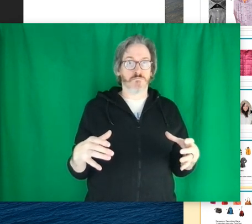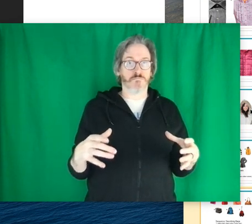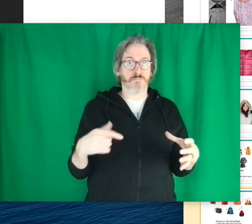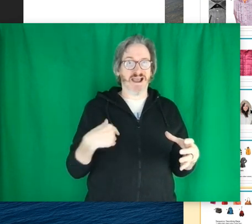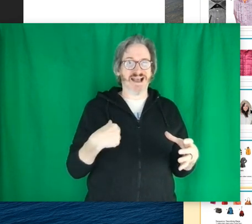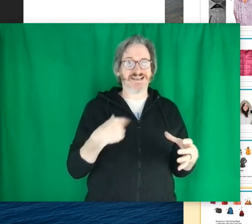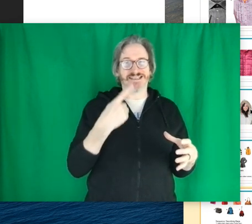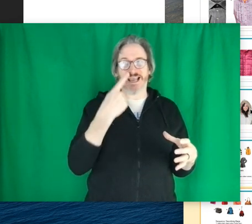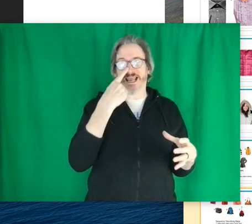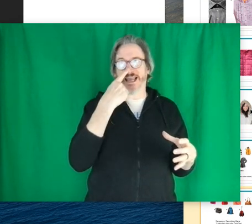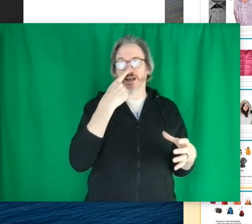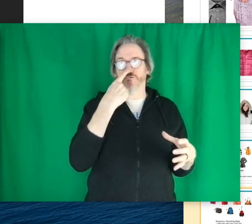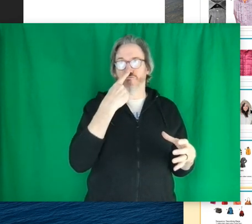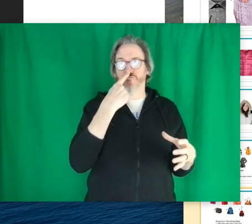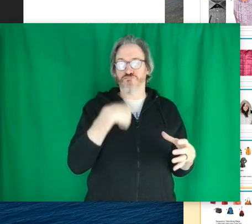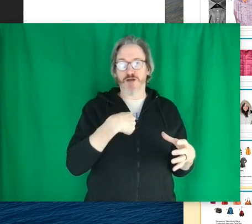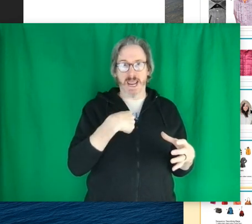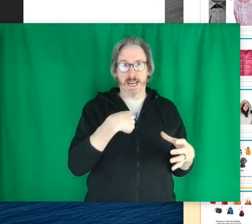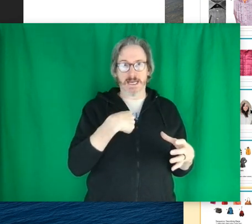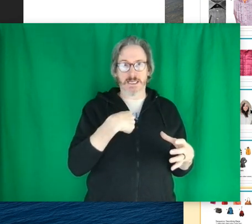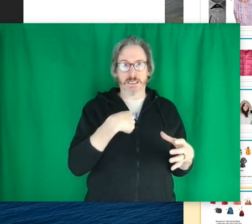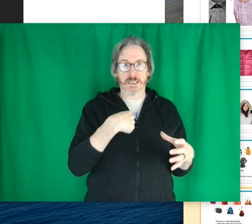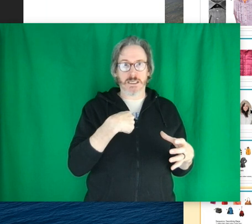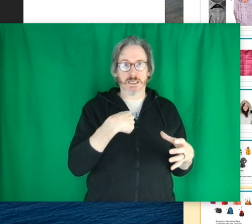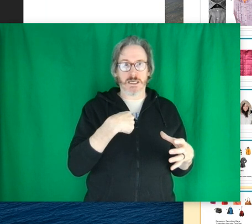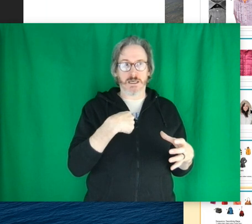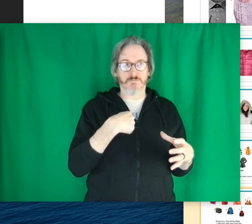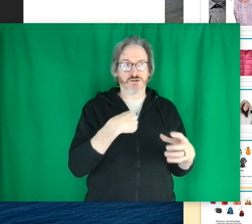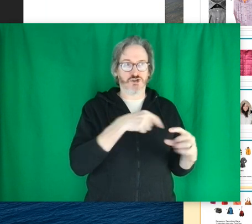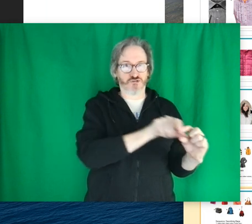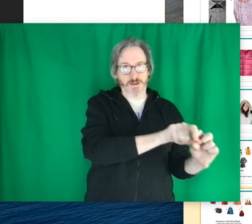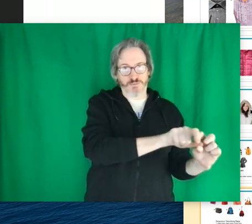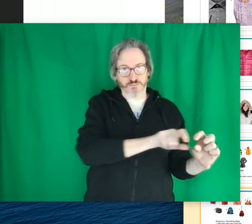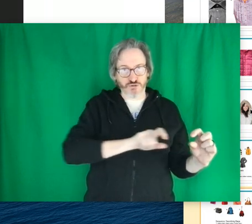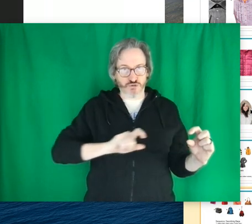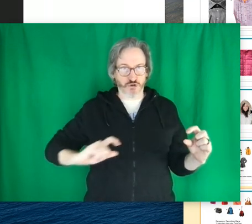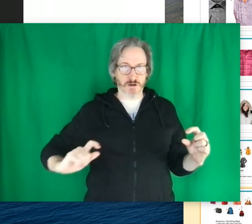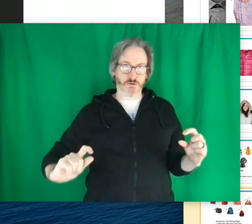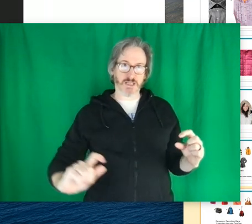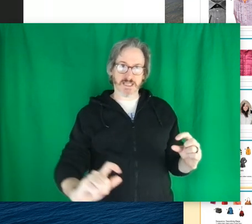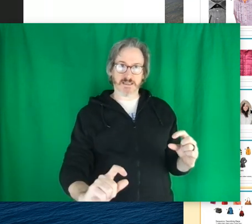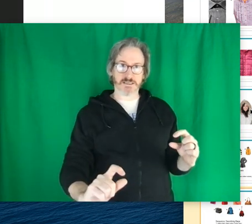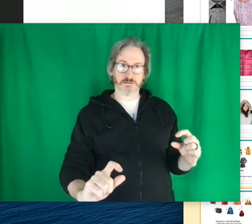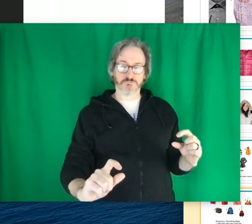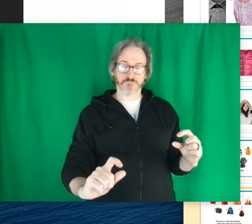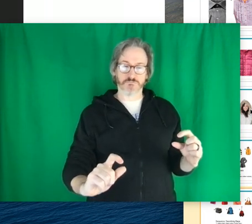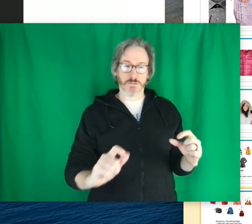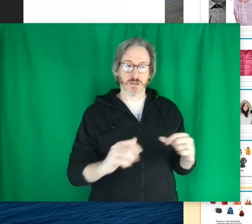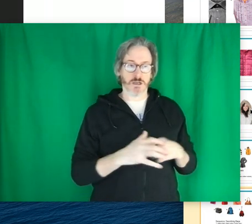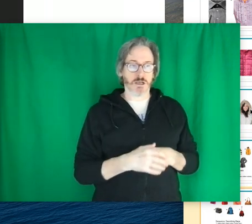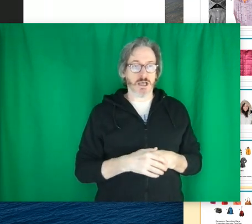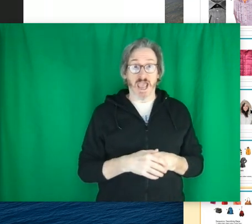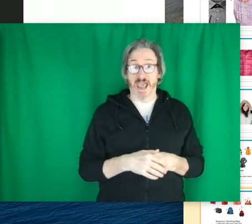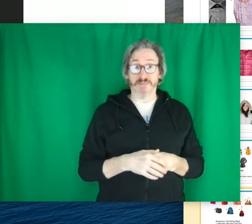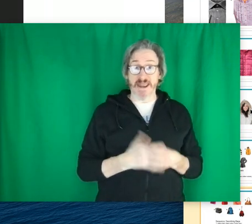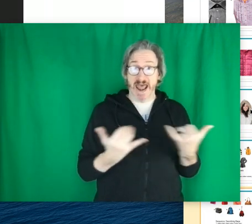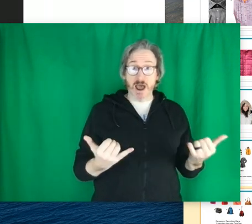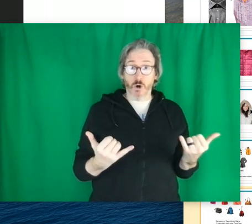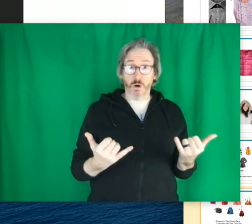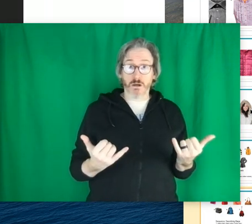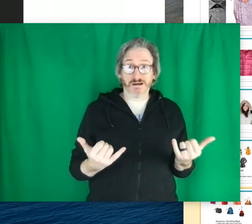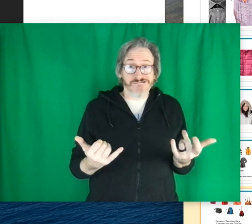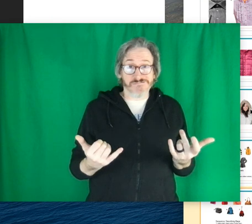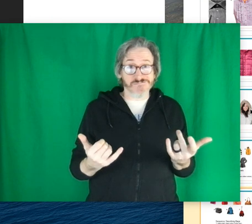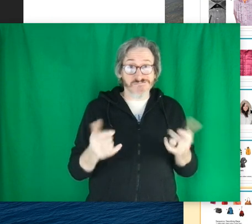It has a red stripe around it like this. And